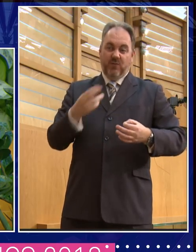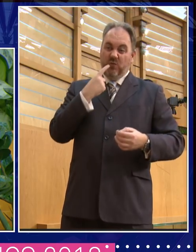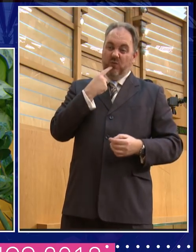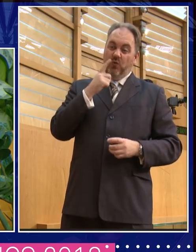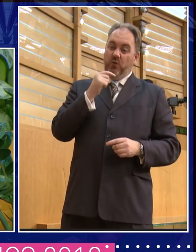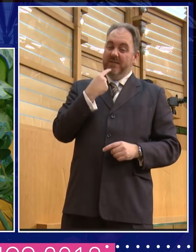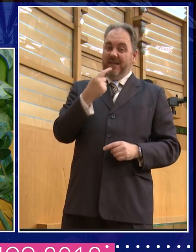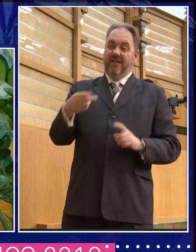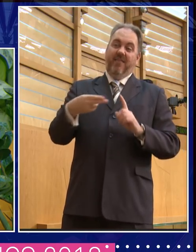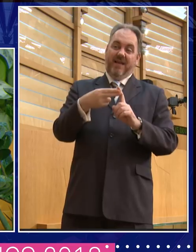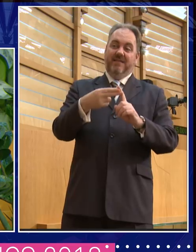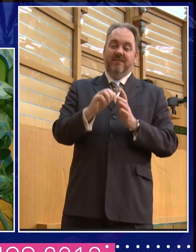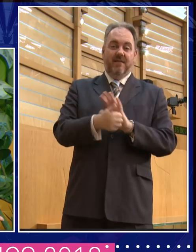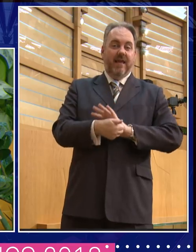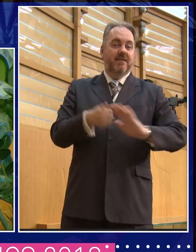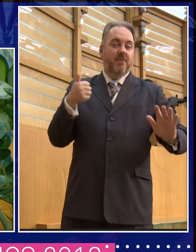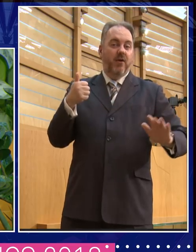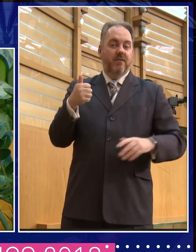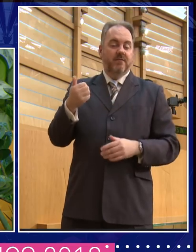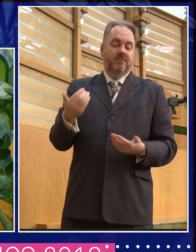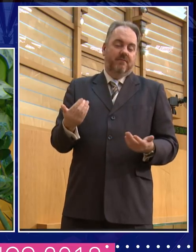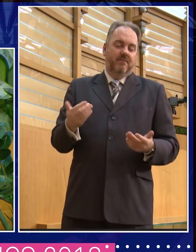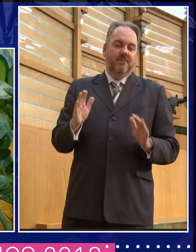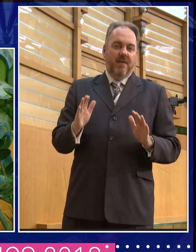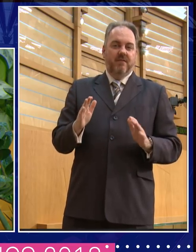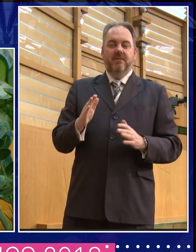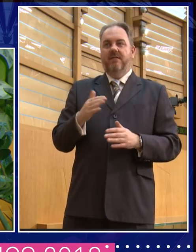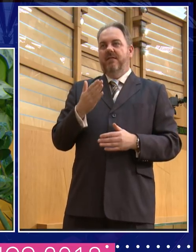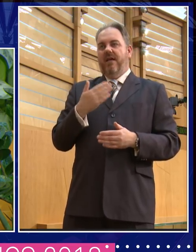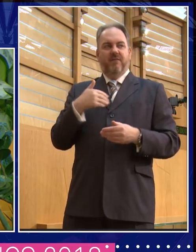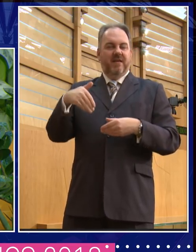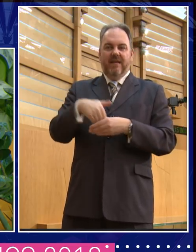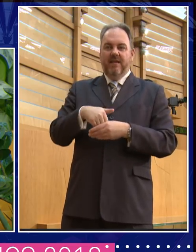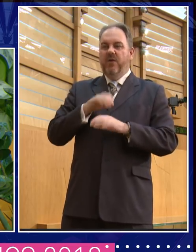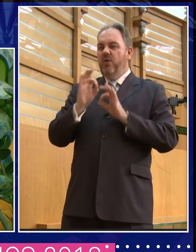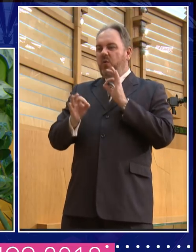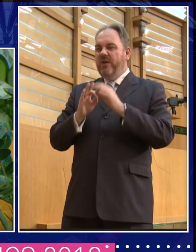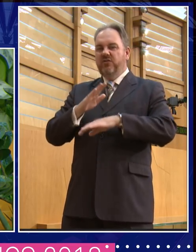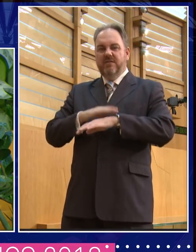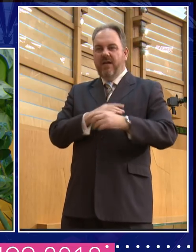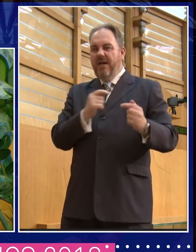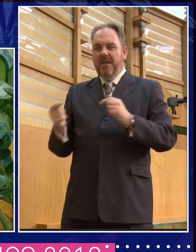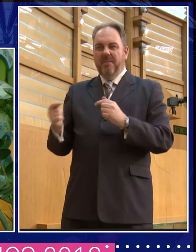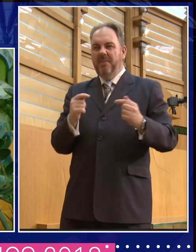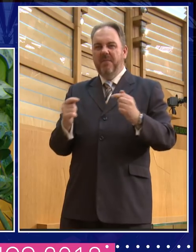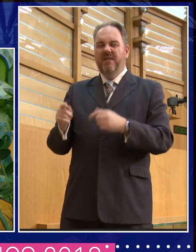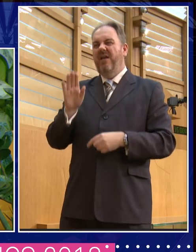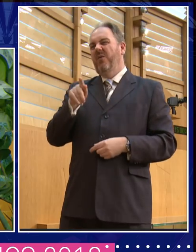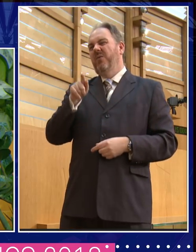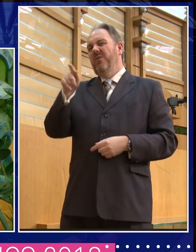attack me and other people who, when they appear on Question Time, saying, well, you're a classic, they say, stick to your